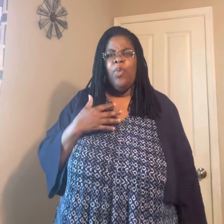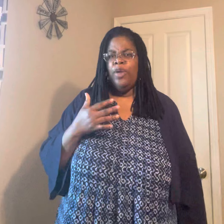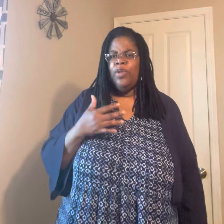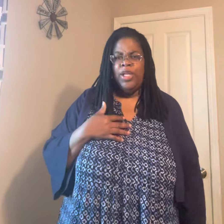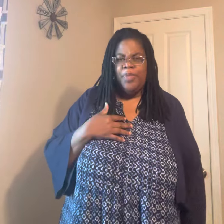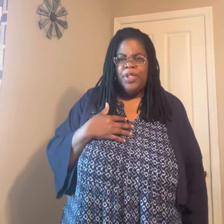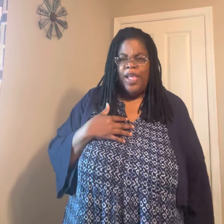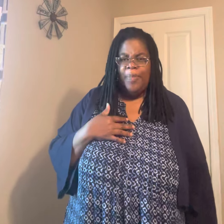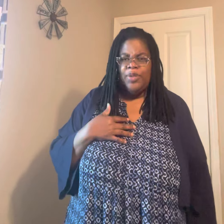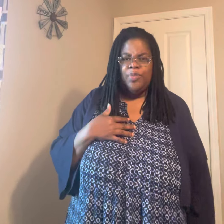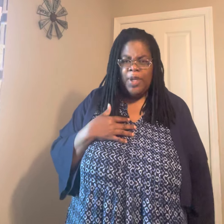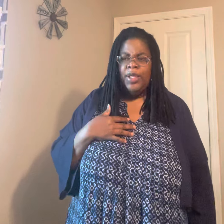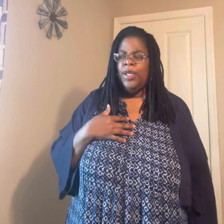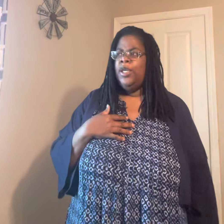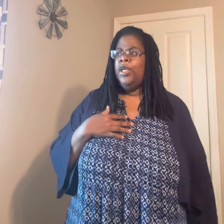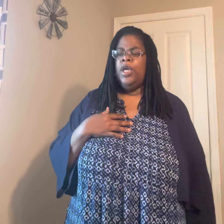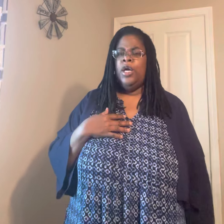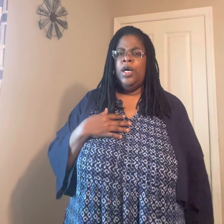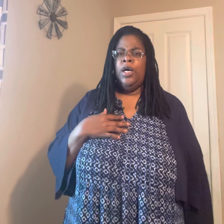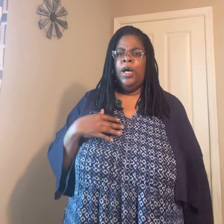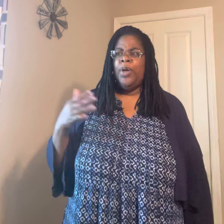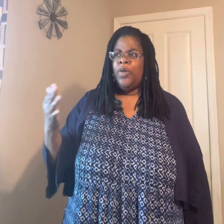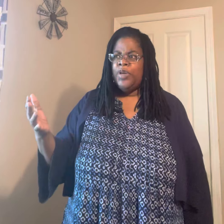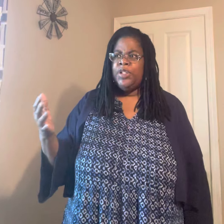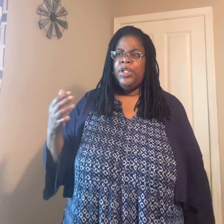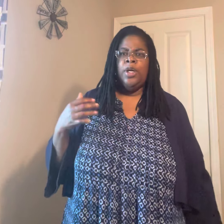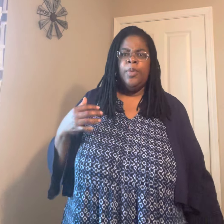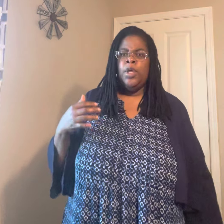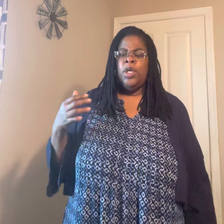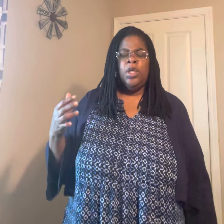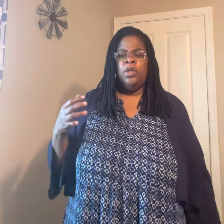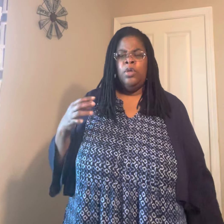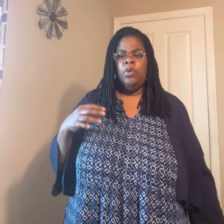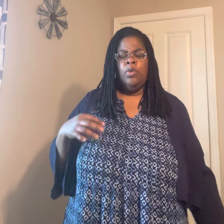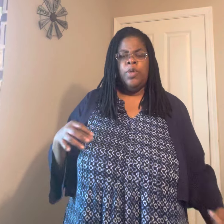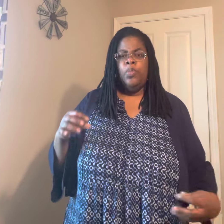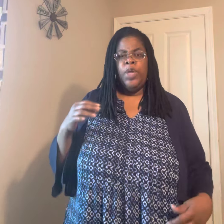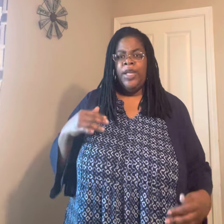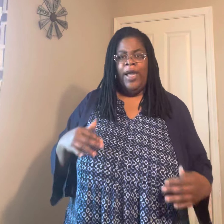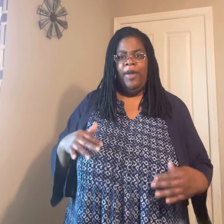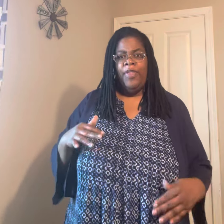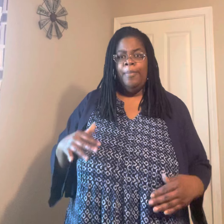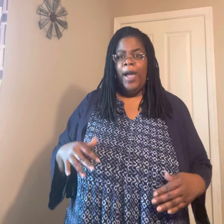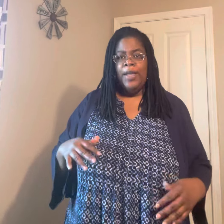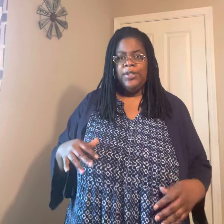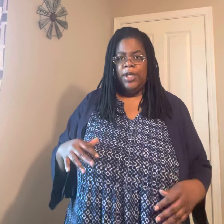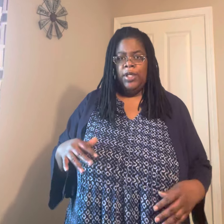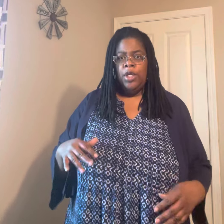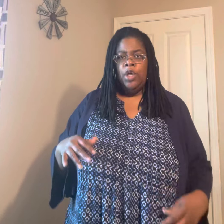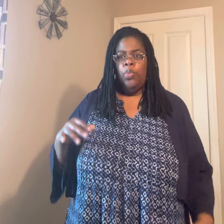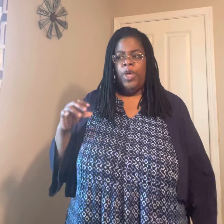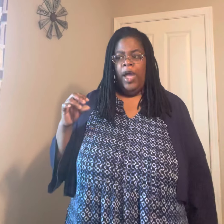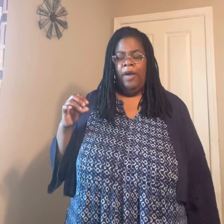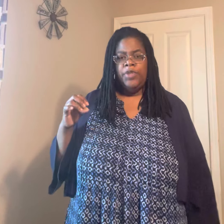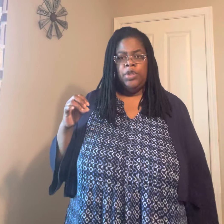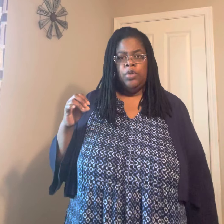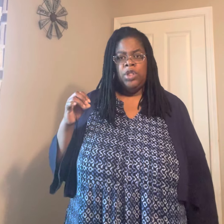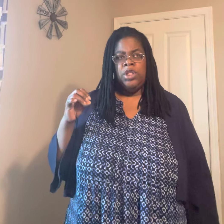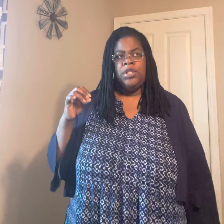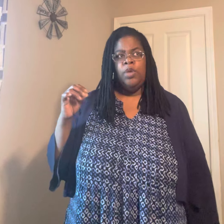Why are you letting this happen to me? I'm a Christian. We cannot have that mindset. We have to... If